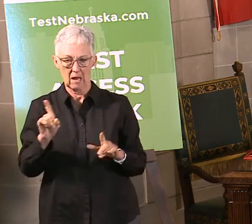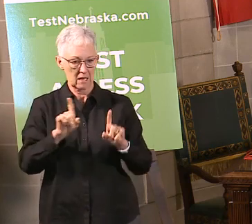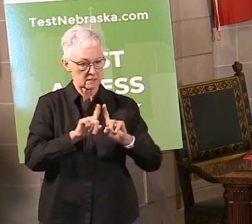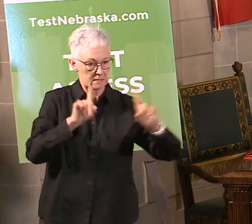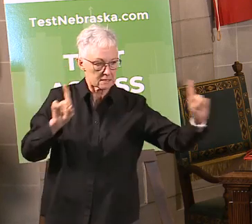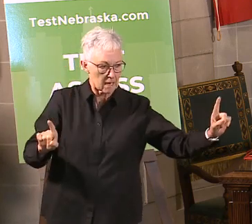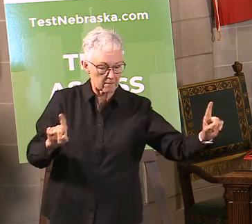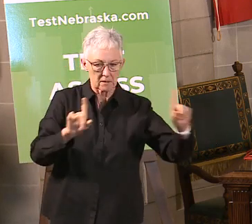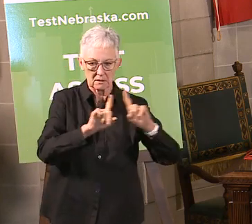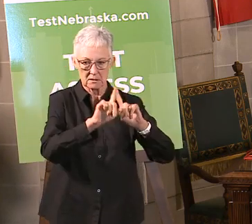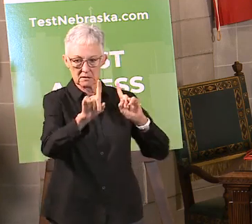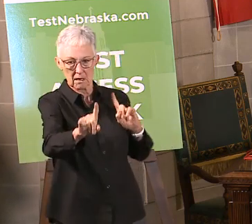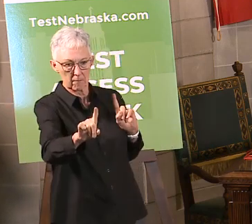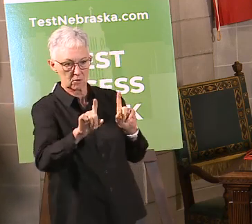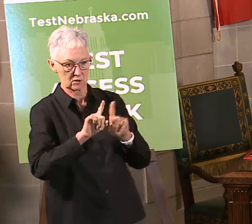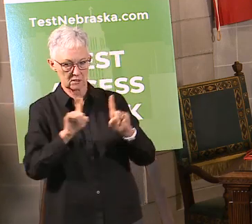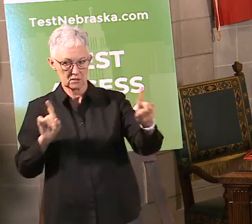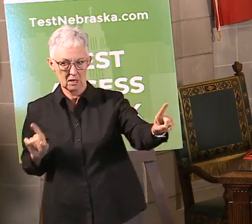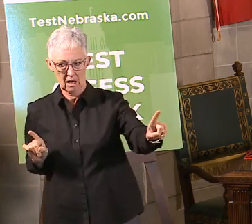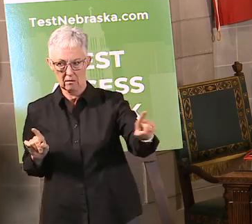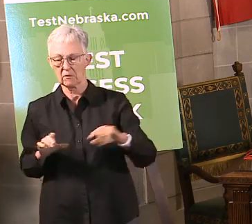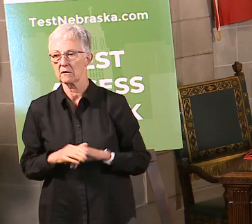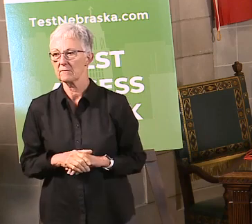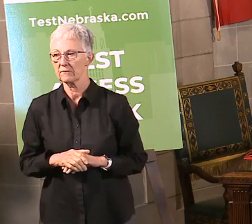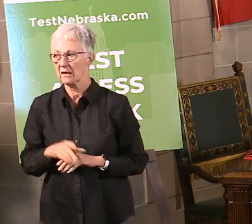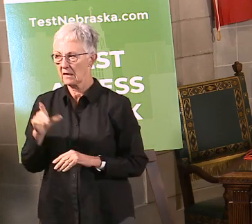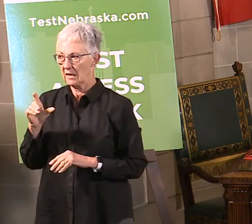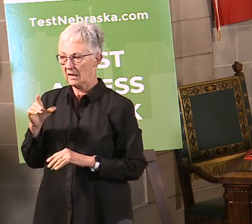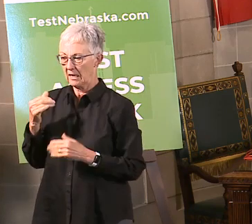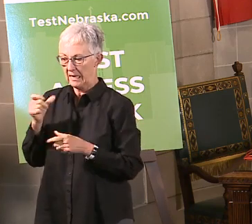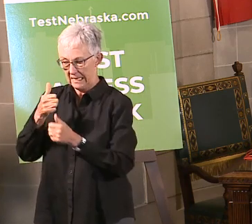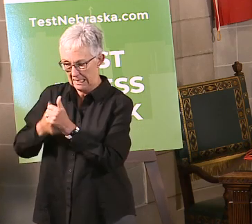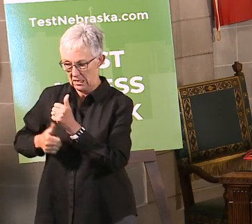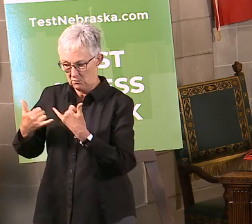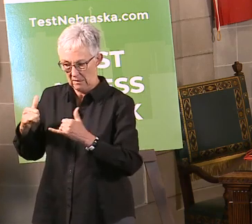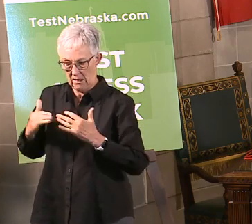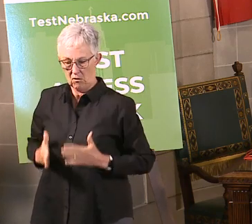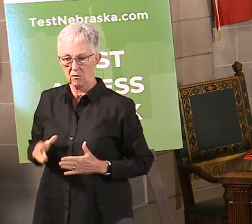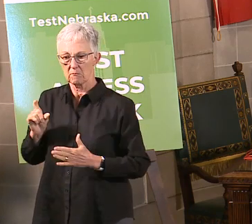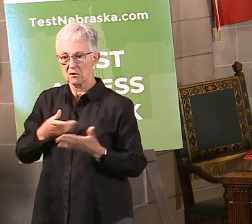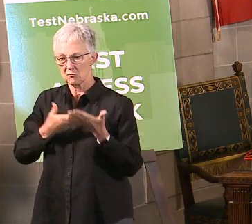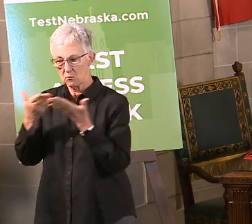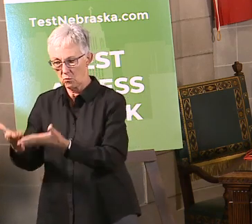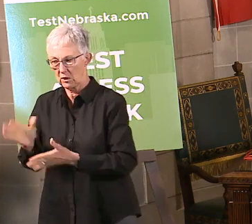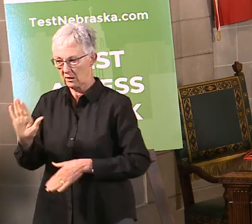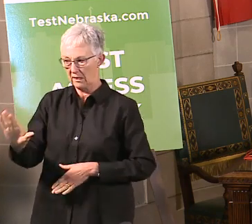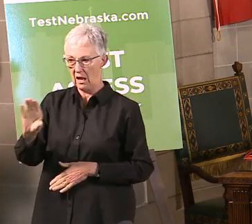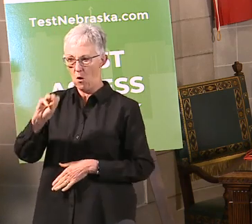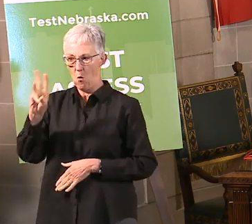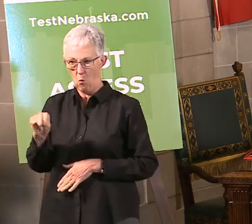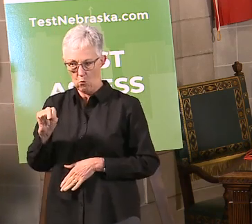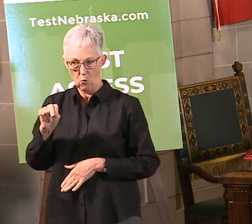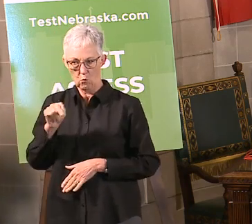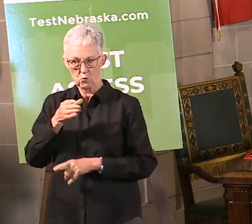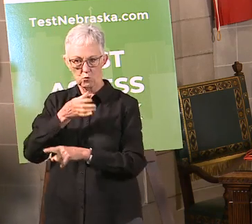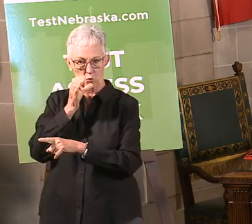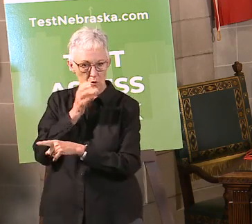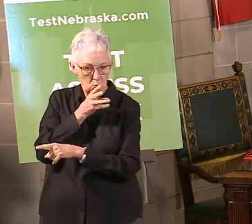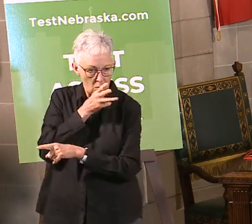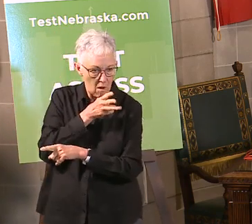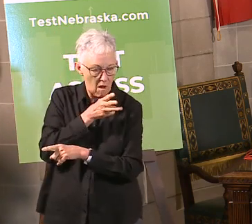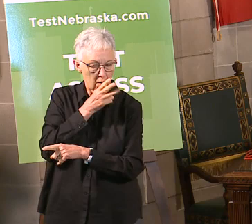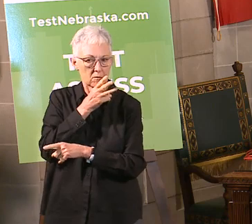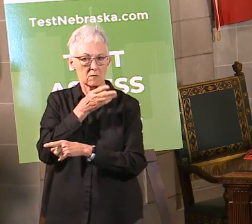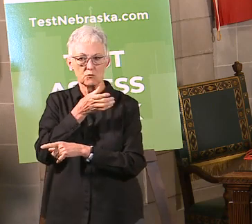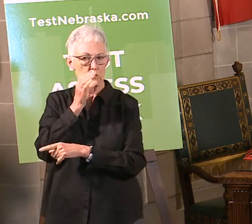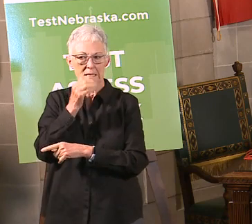doing that six-foot distancing. Players need to bring their own drinks, their own snacks. During games, you have to spread